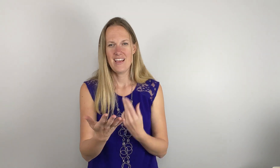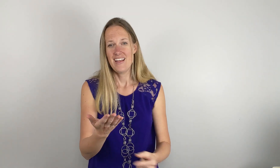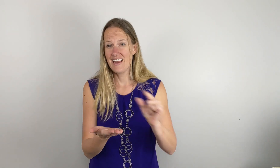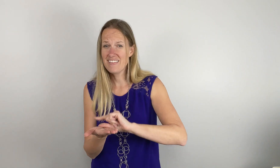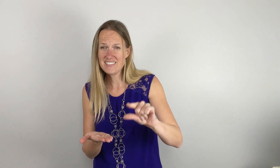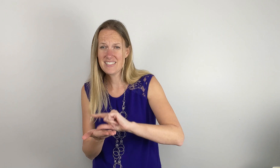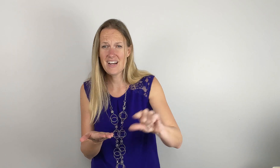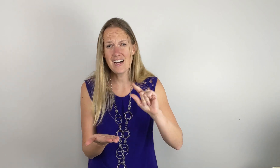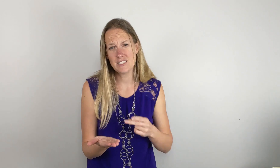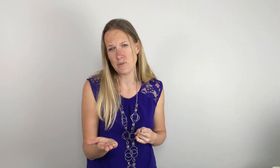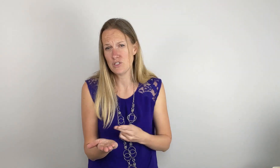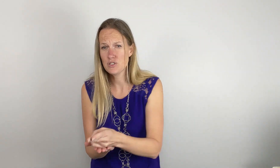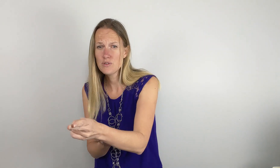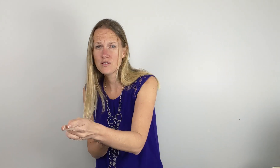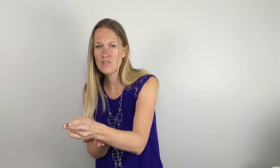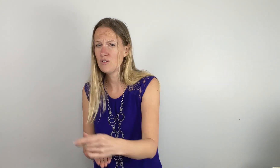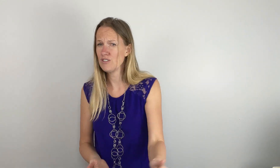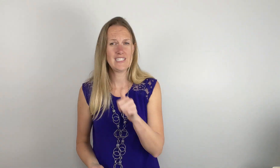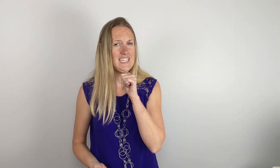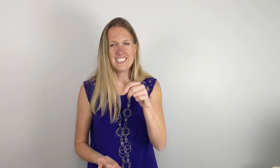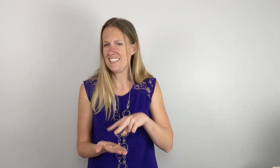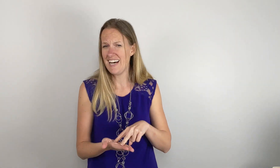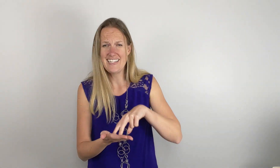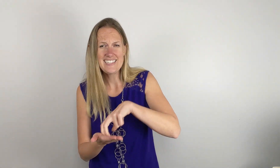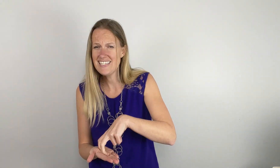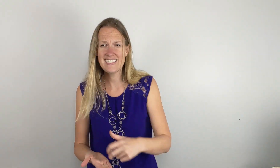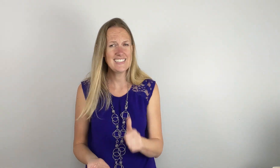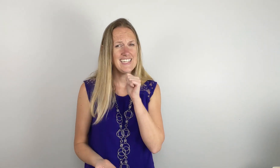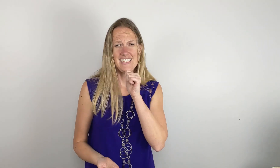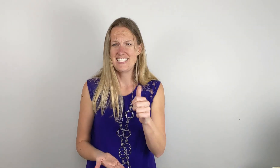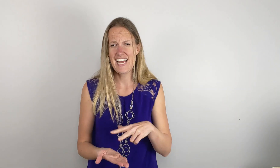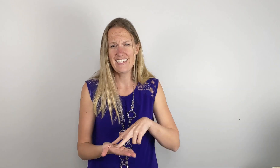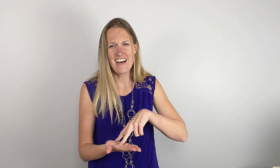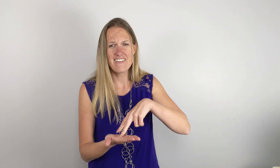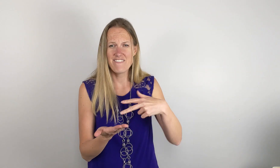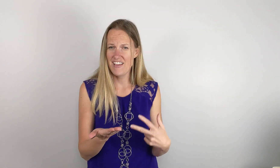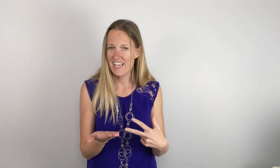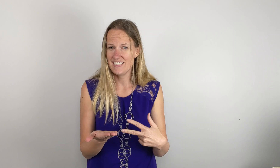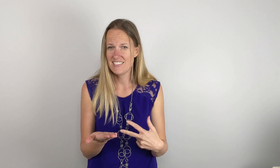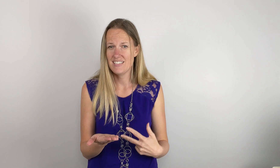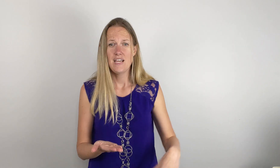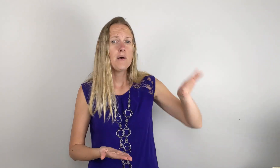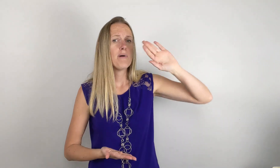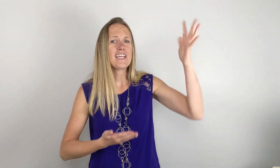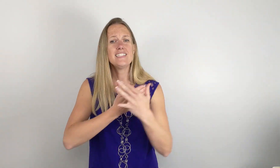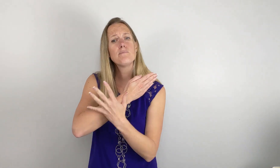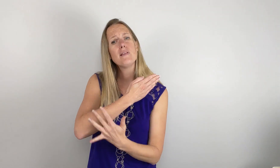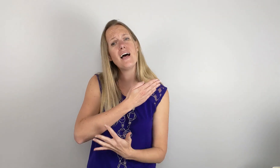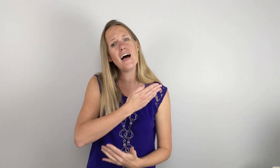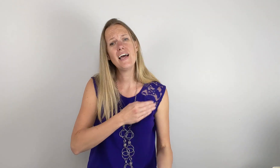Now this gospel truth of old shall not kneel and shall not faint by his blood